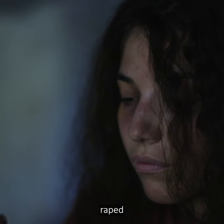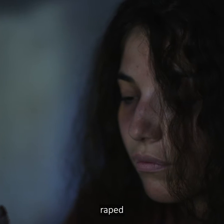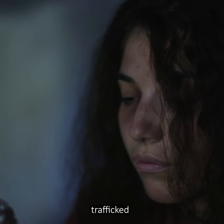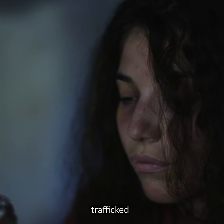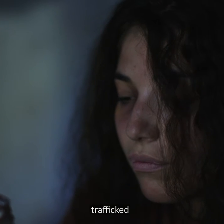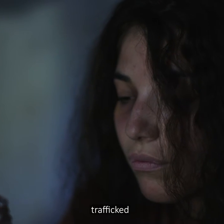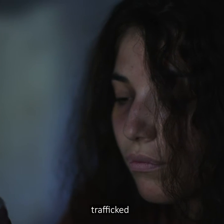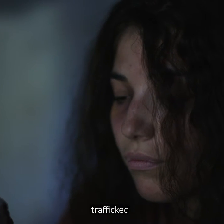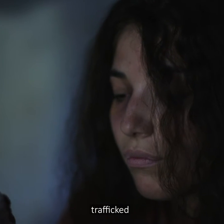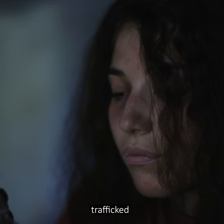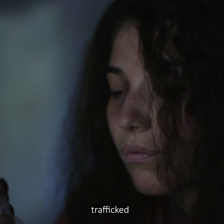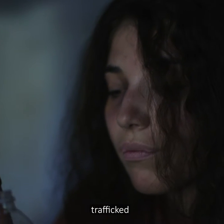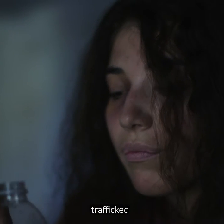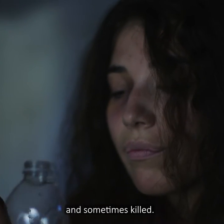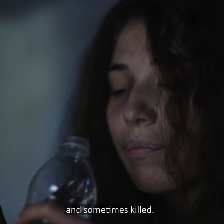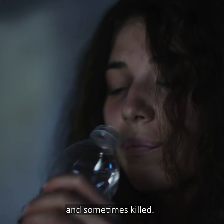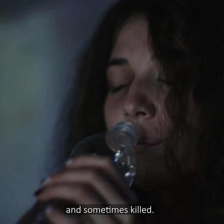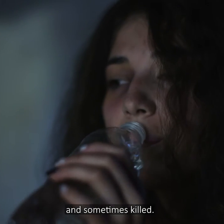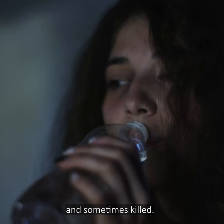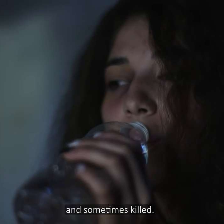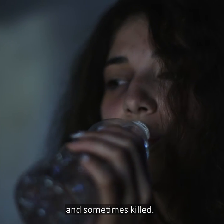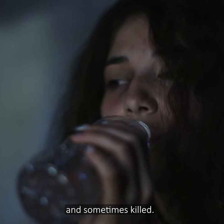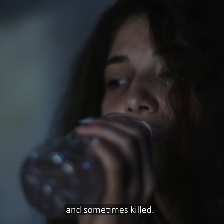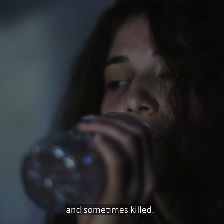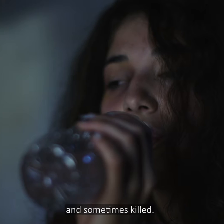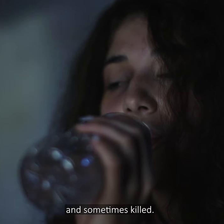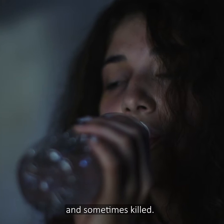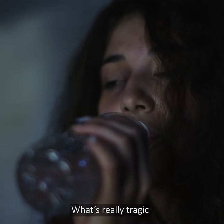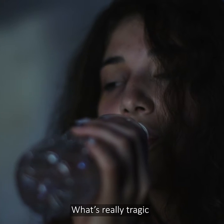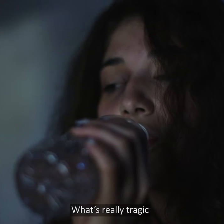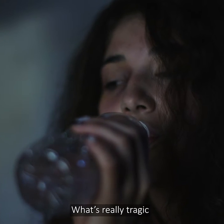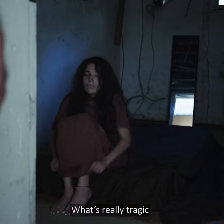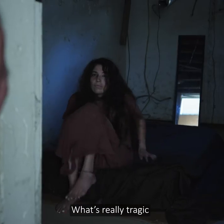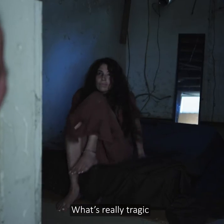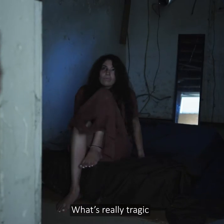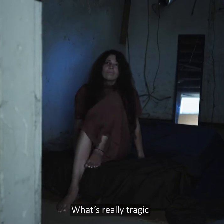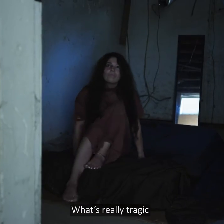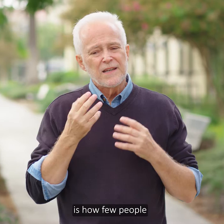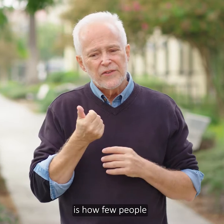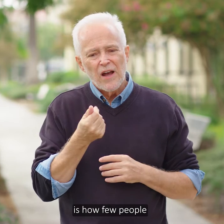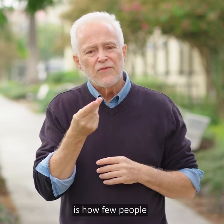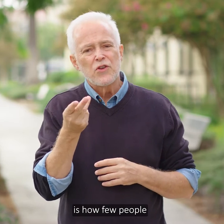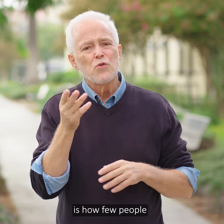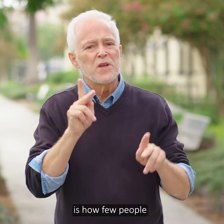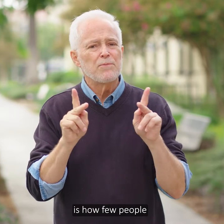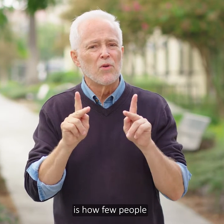trafficked, and sometimes killed. What's really tragic is how few people